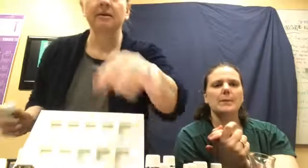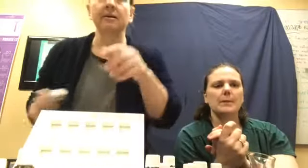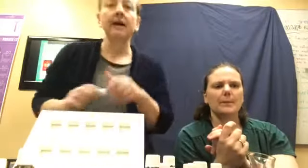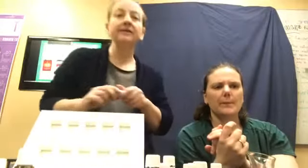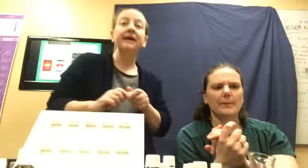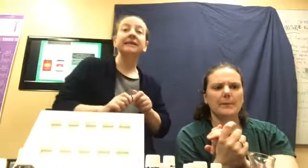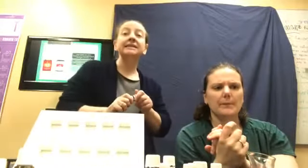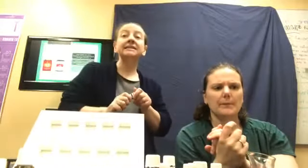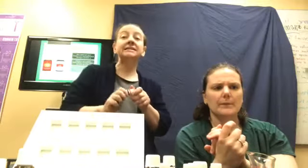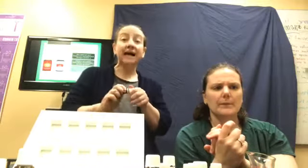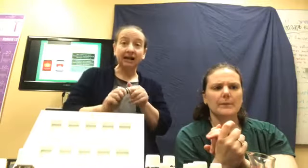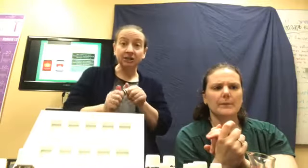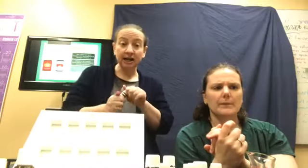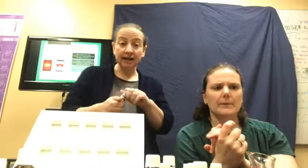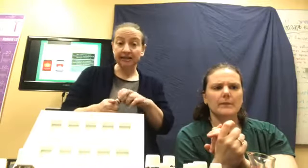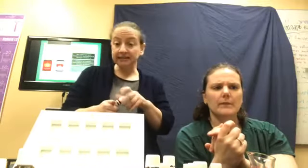And then dye your eyes.